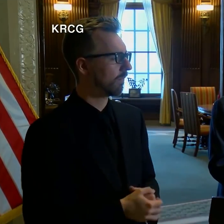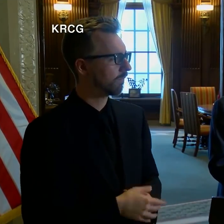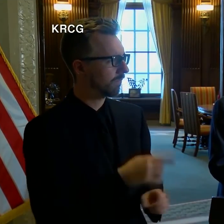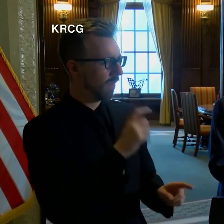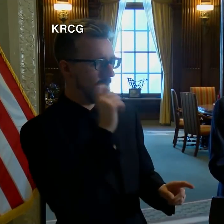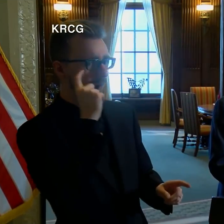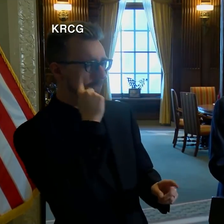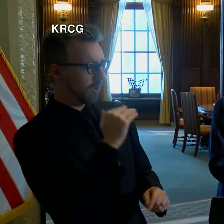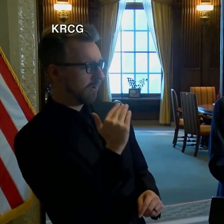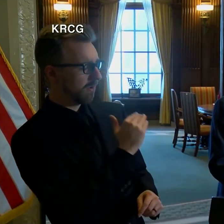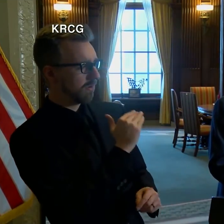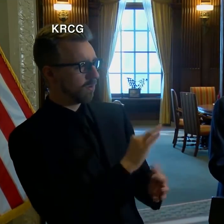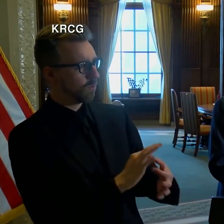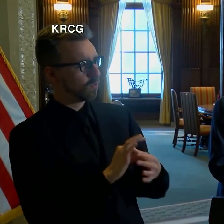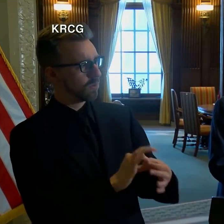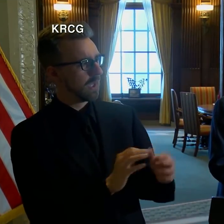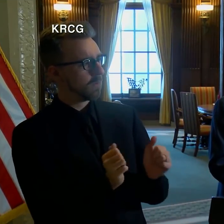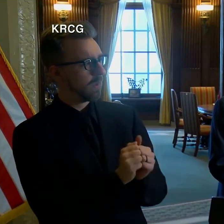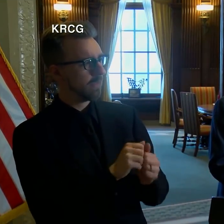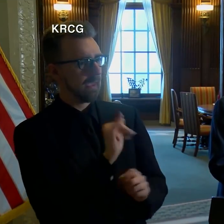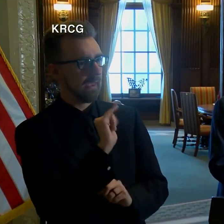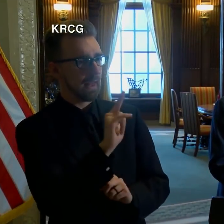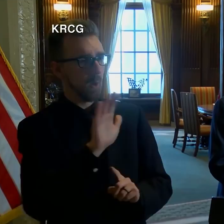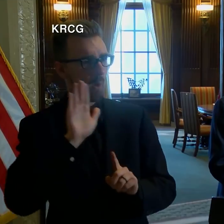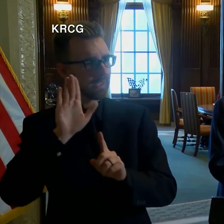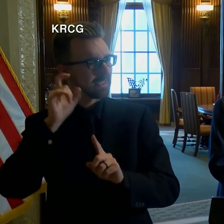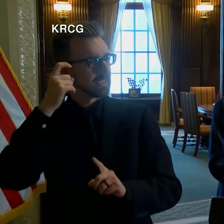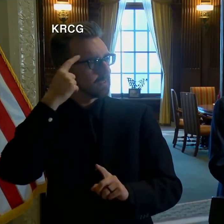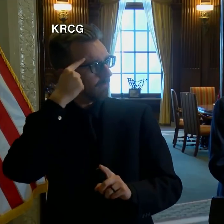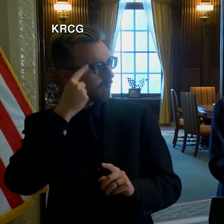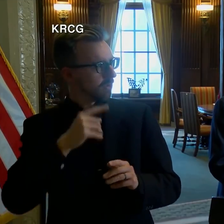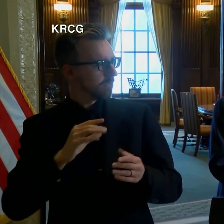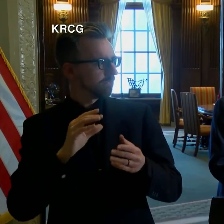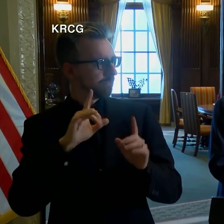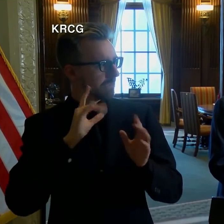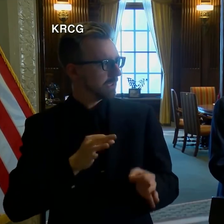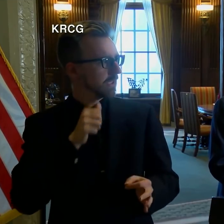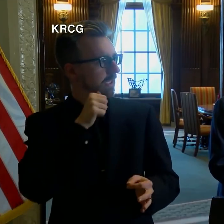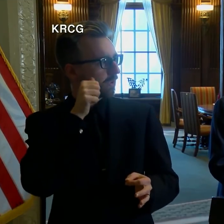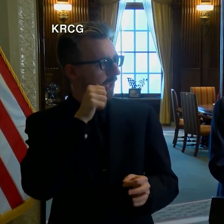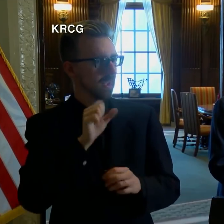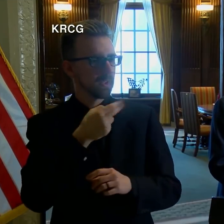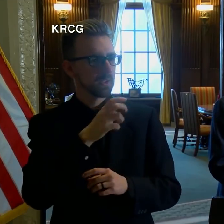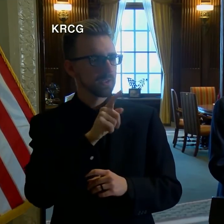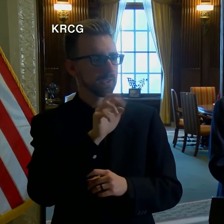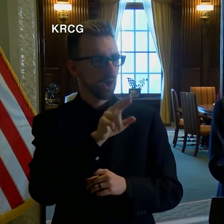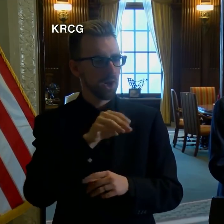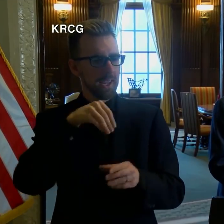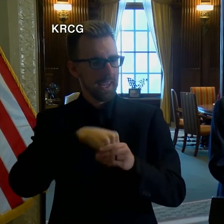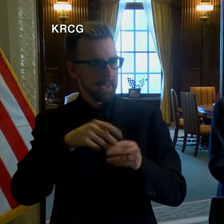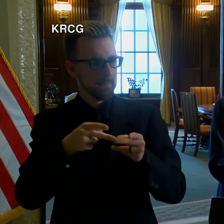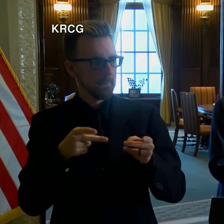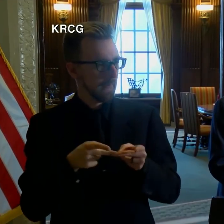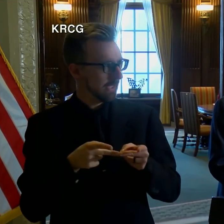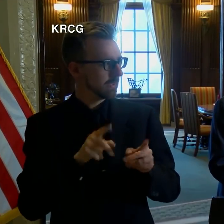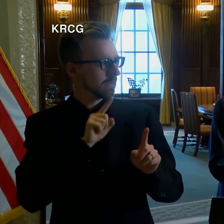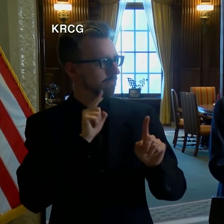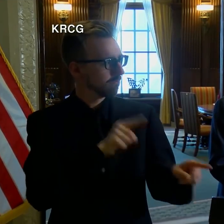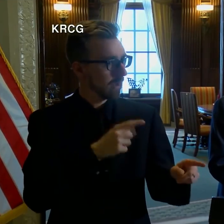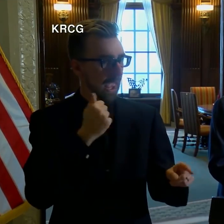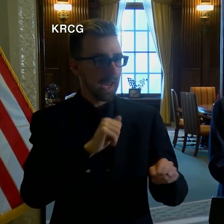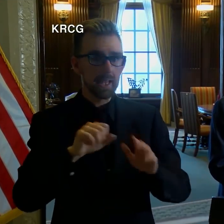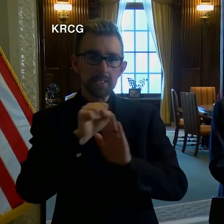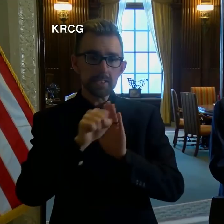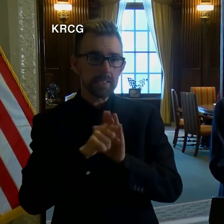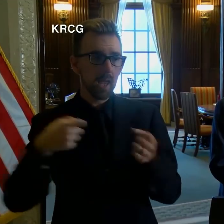Governor, in regarding with the Illinois governor's decision yesterday to issue a shelter in place order, was there any cross-state communication on